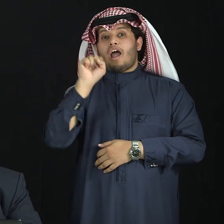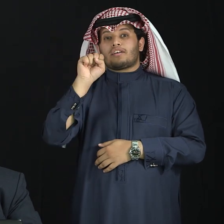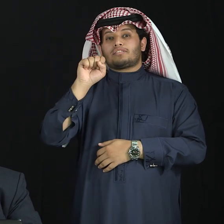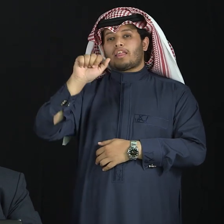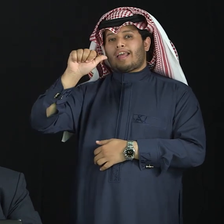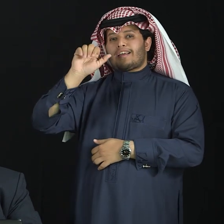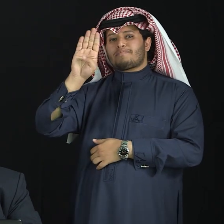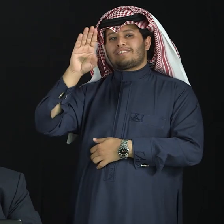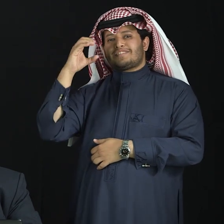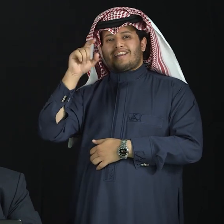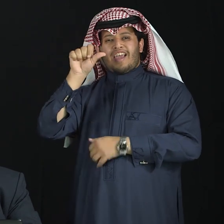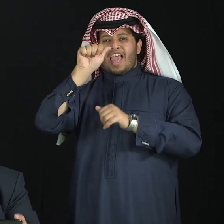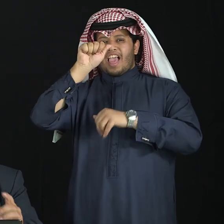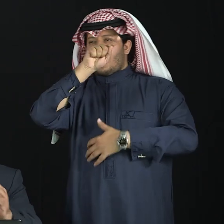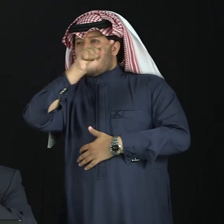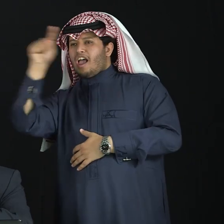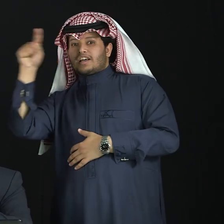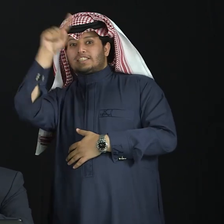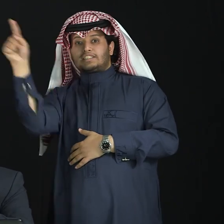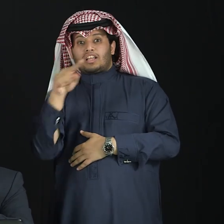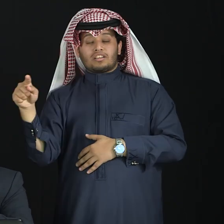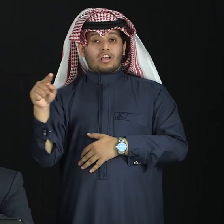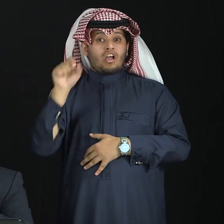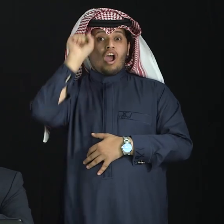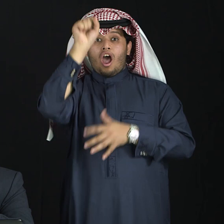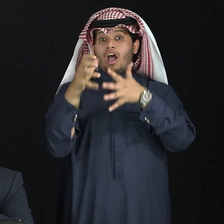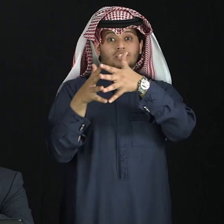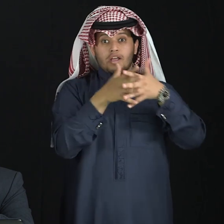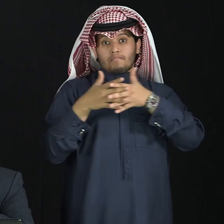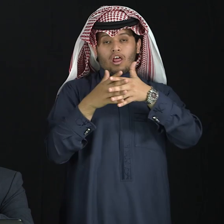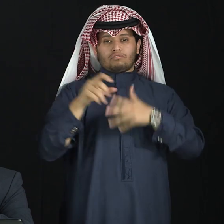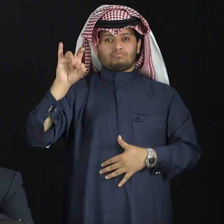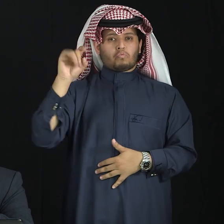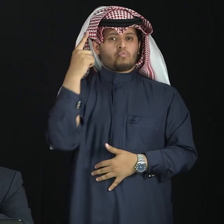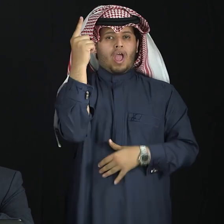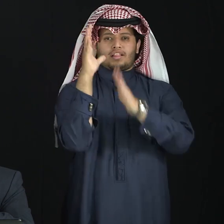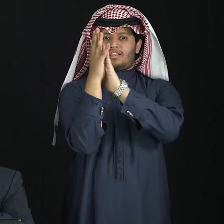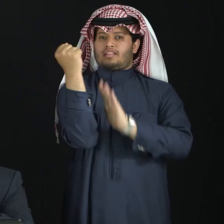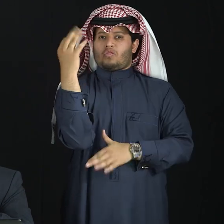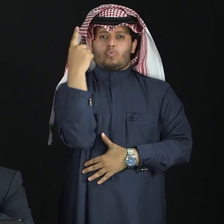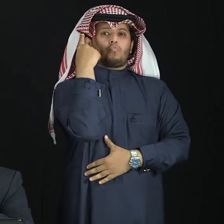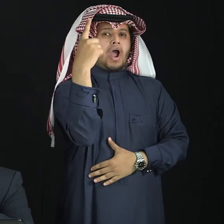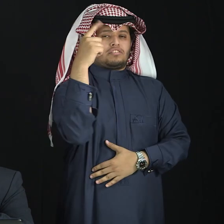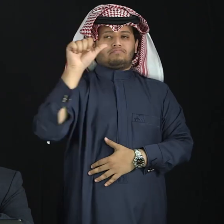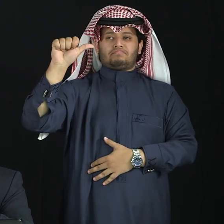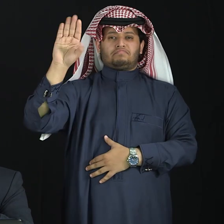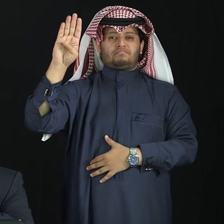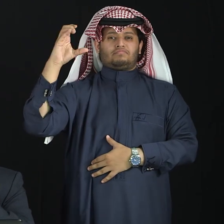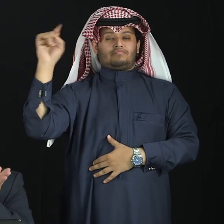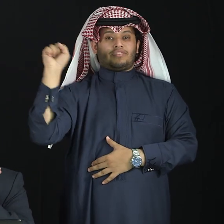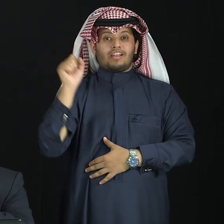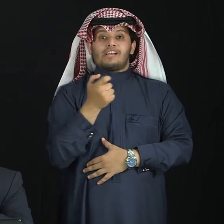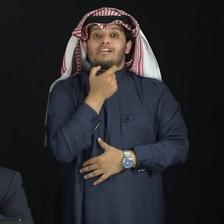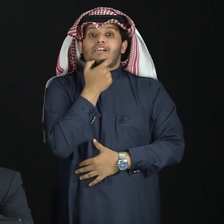in the ASL. Of course, let me just give you a very important point, which is the difference between a British